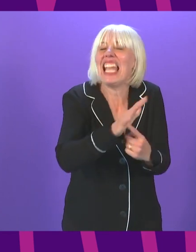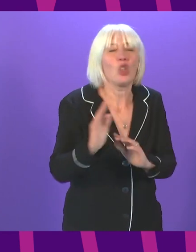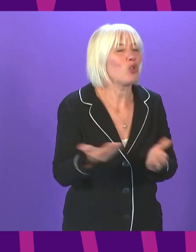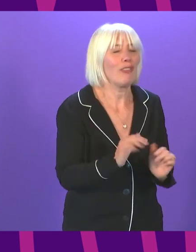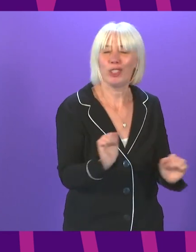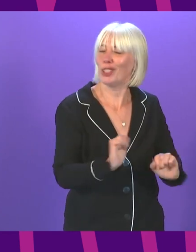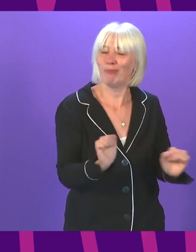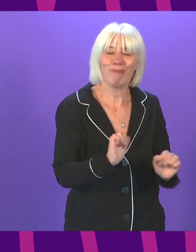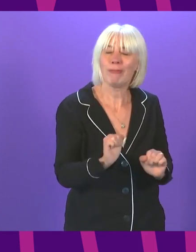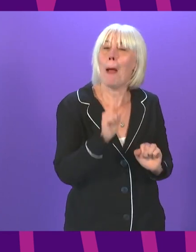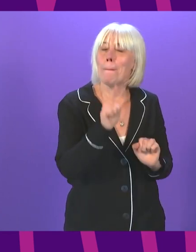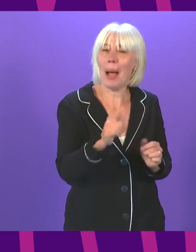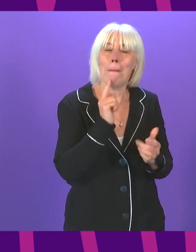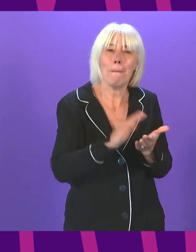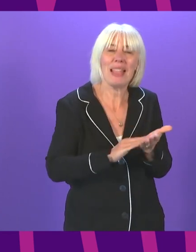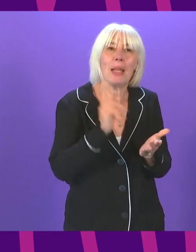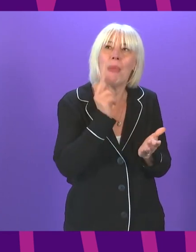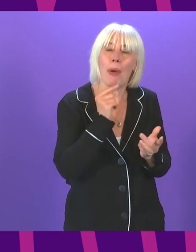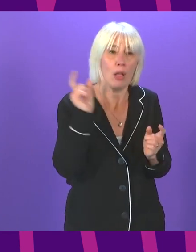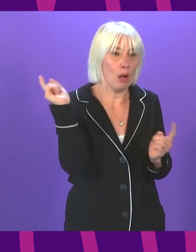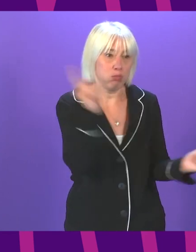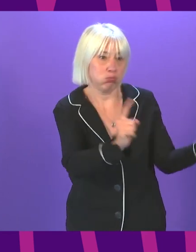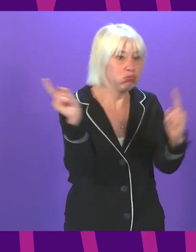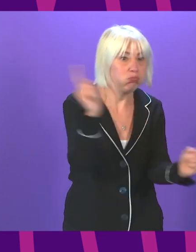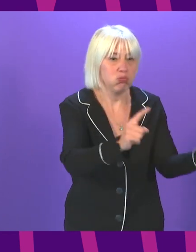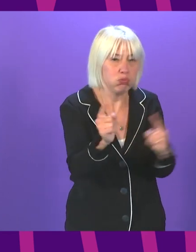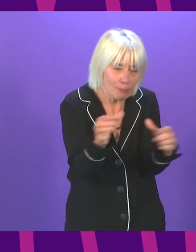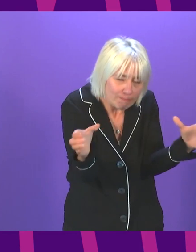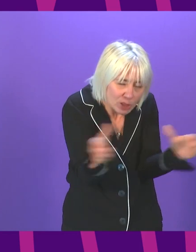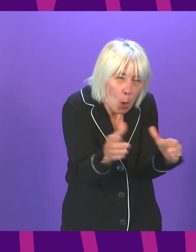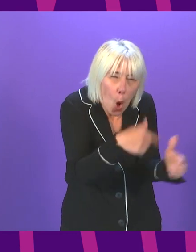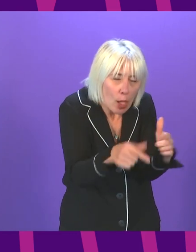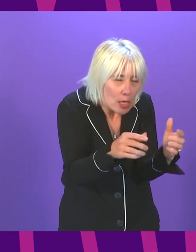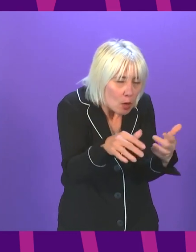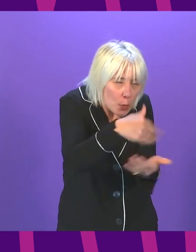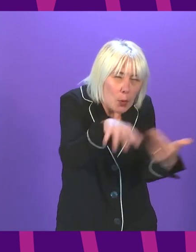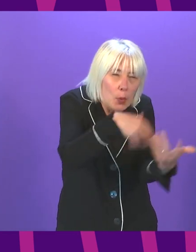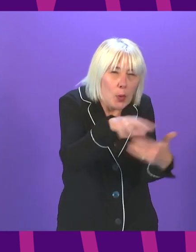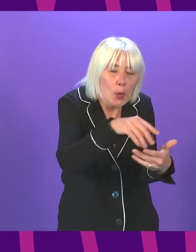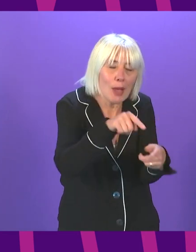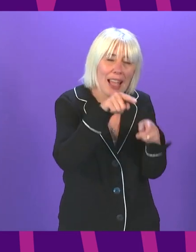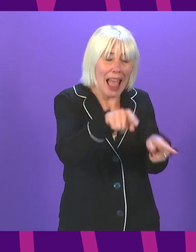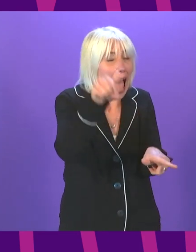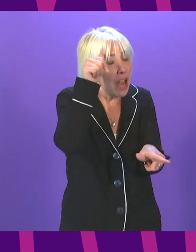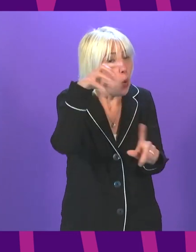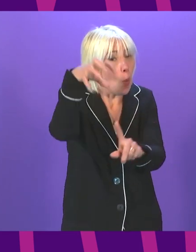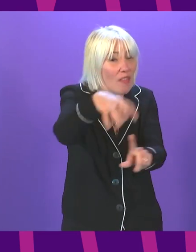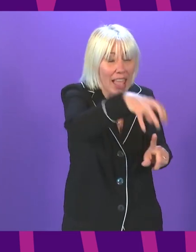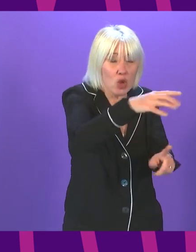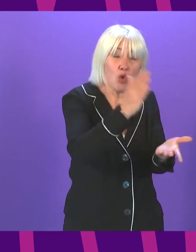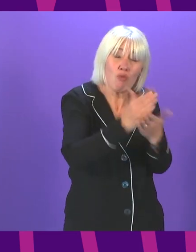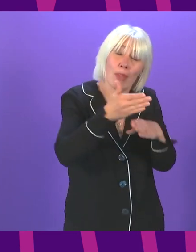them, which involves bringing many people together in relatively small areas, does mean that despite their very best efforts, and I know they make